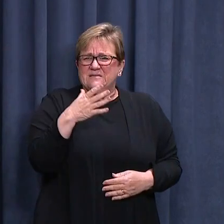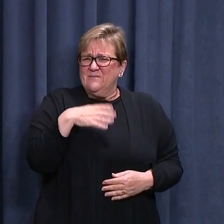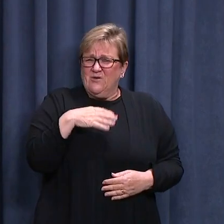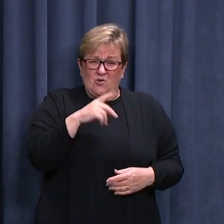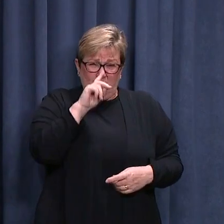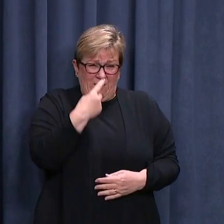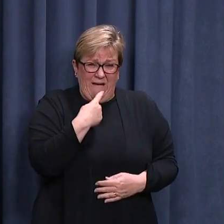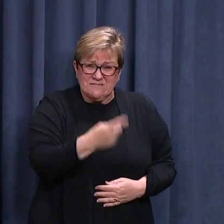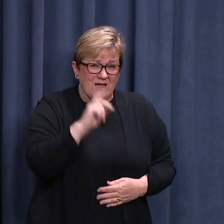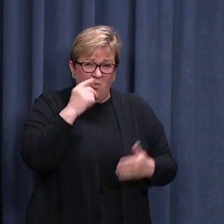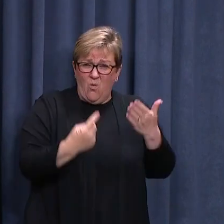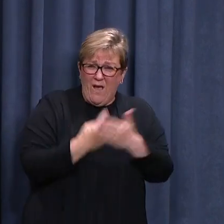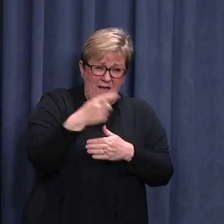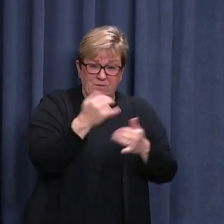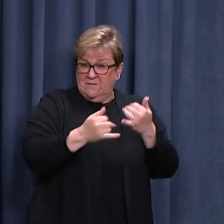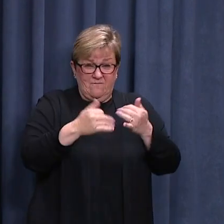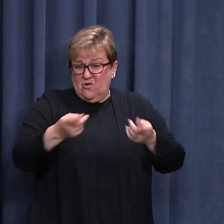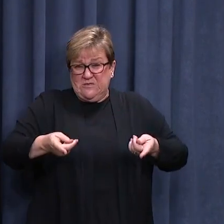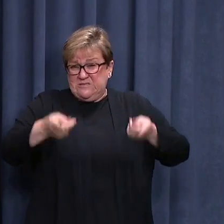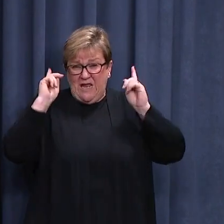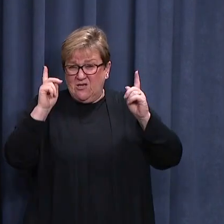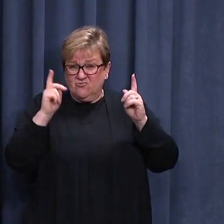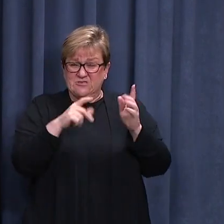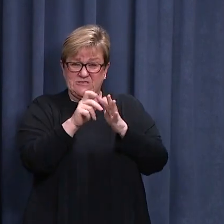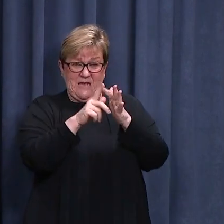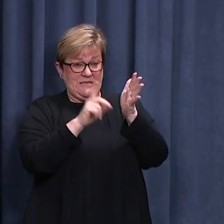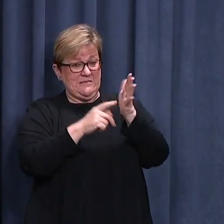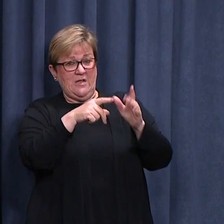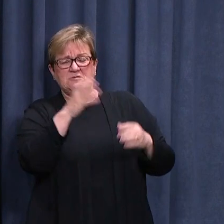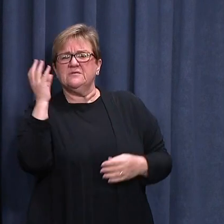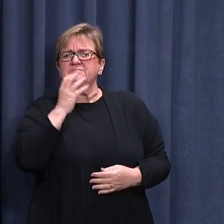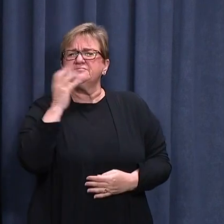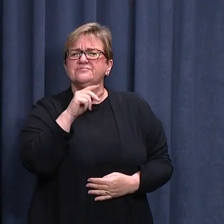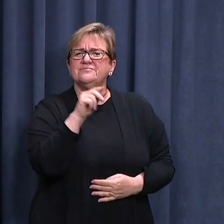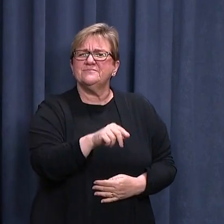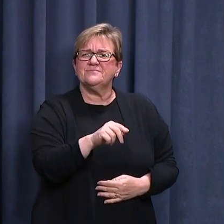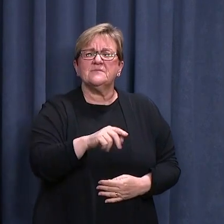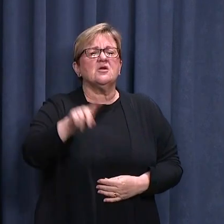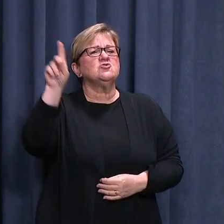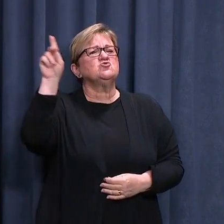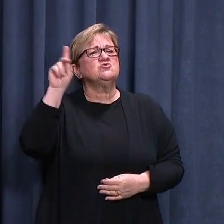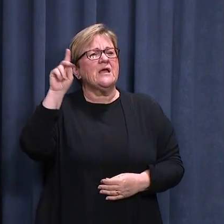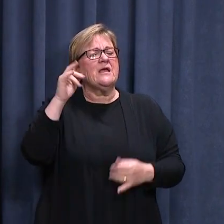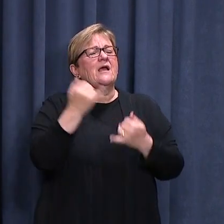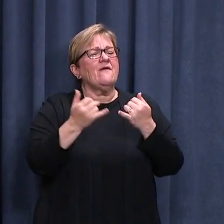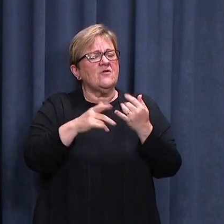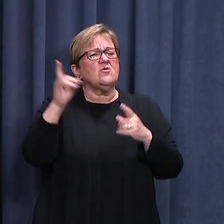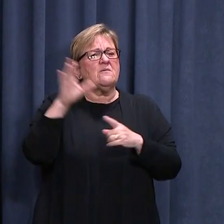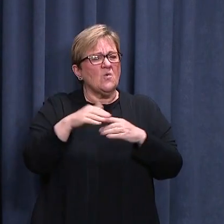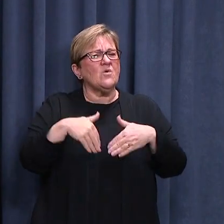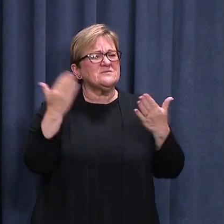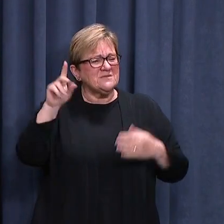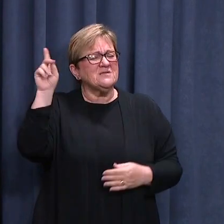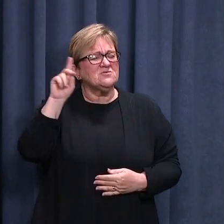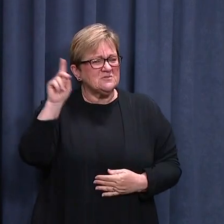an unpredictable and dangerous virus, particularly the Delta strain. So today is going to be another crucial day and